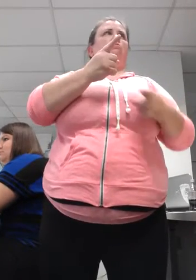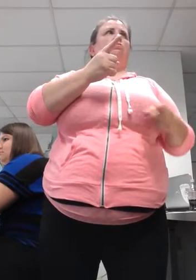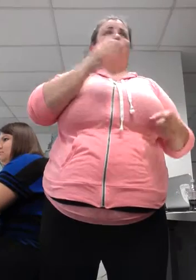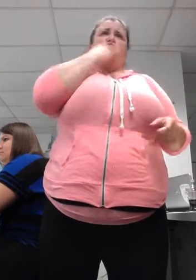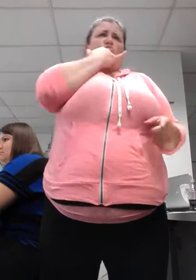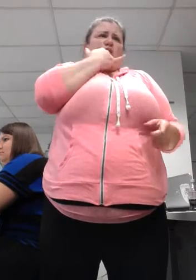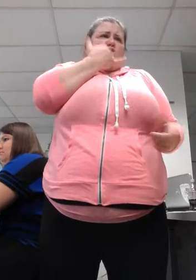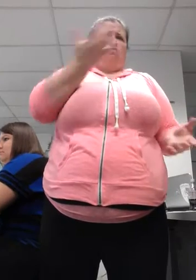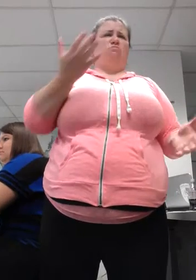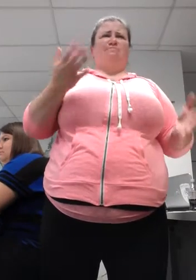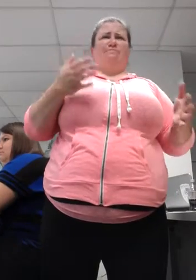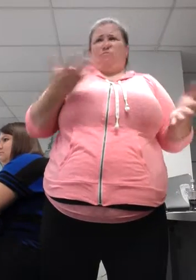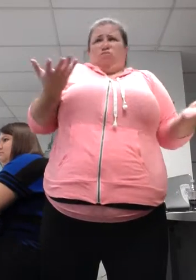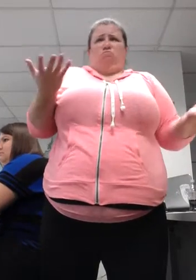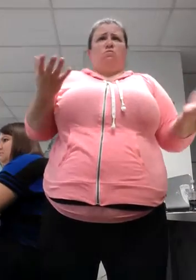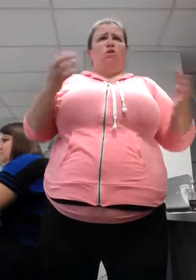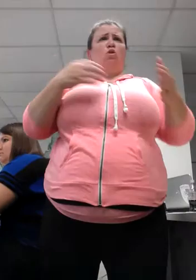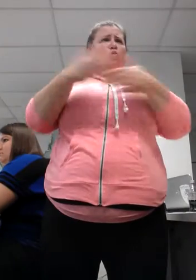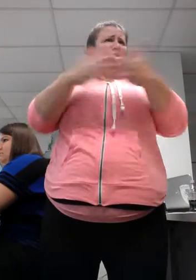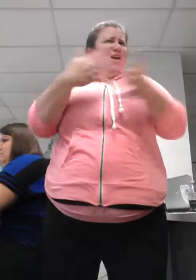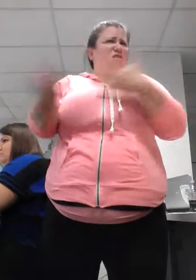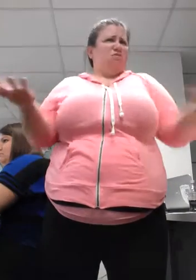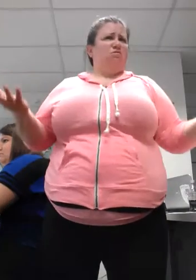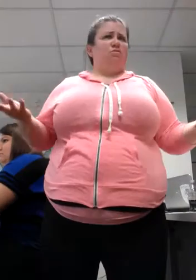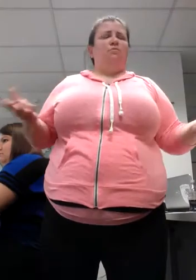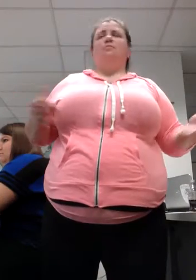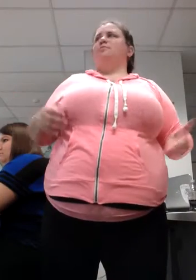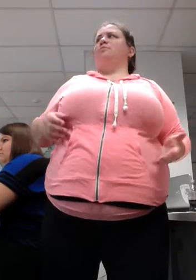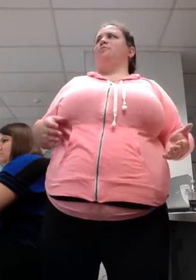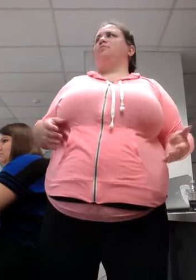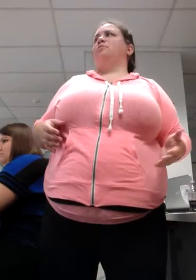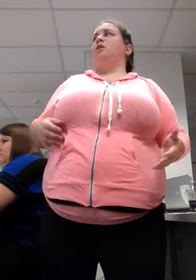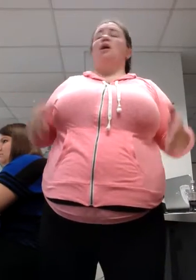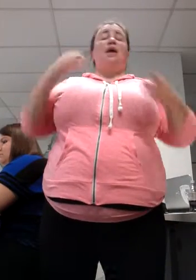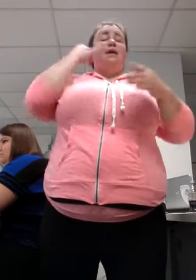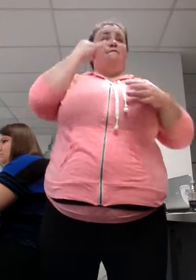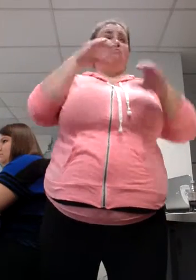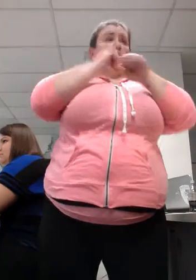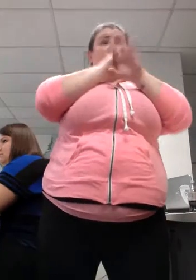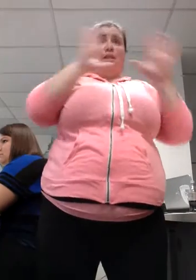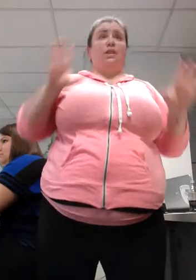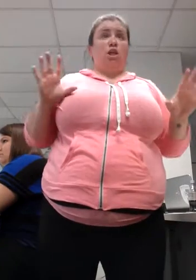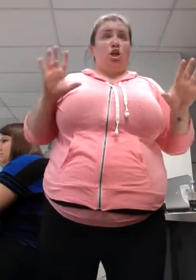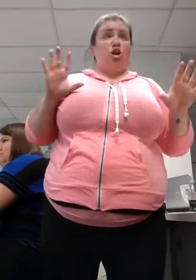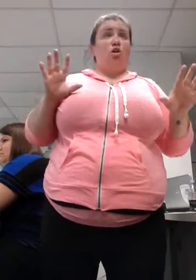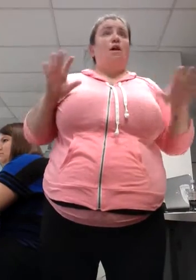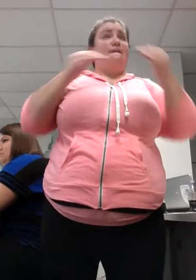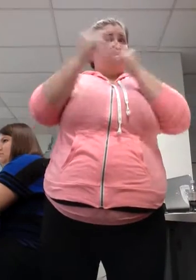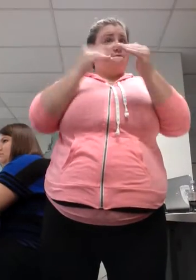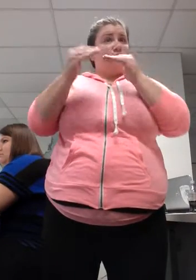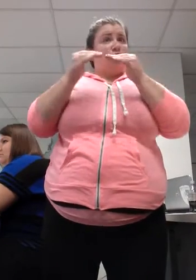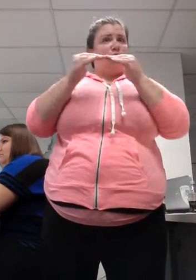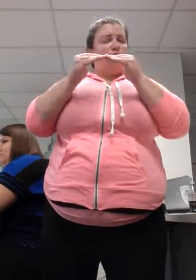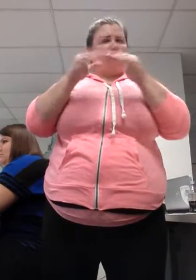If the next minute you clear it up, there was never an error. It never existed. Because we got the accurate information.